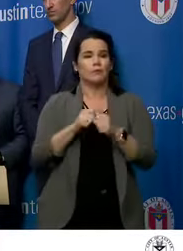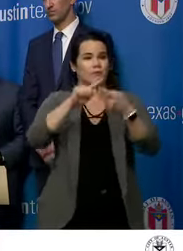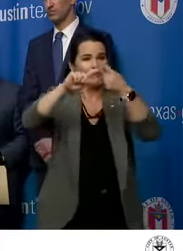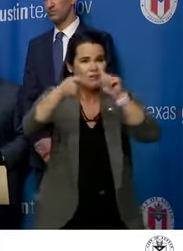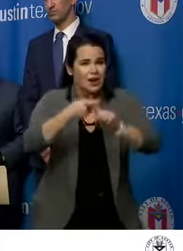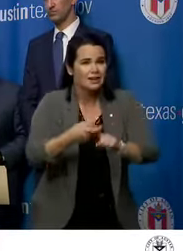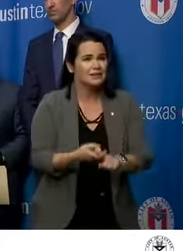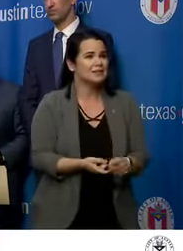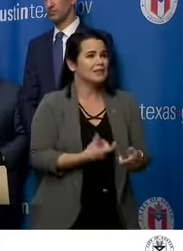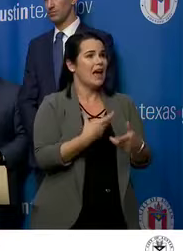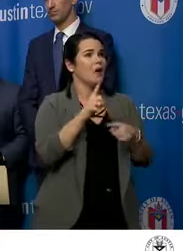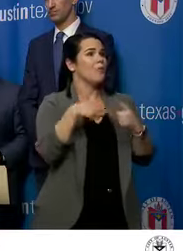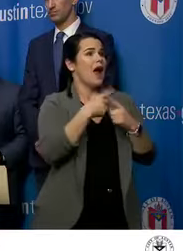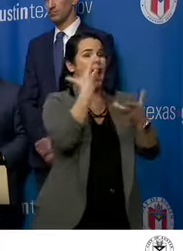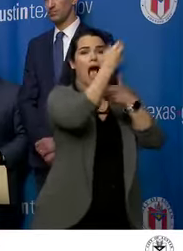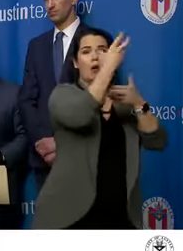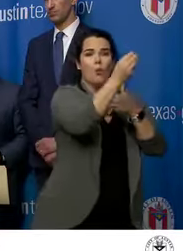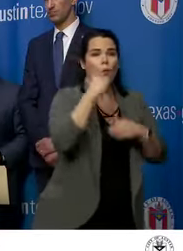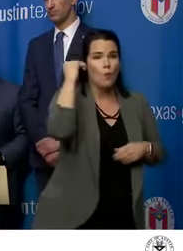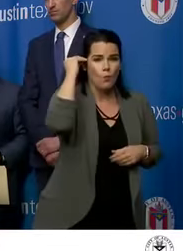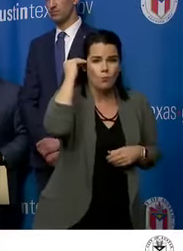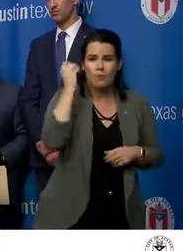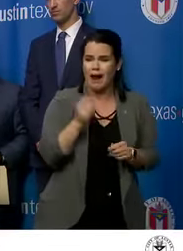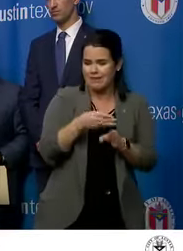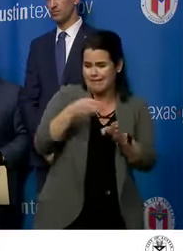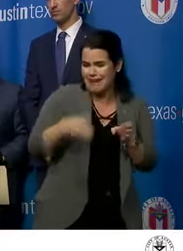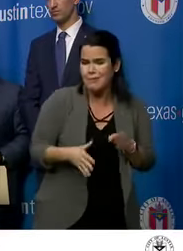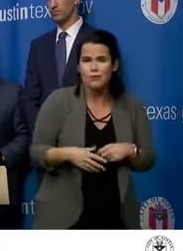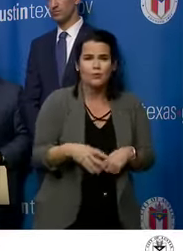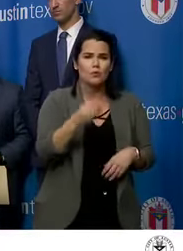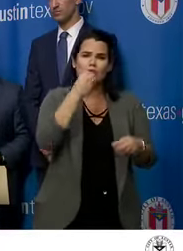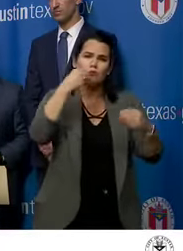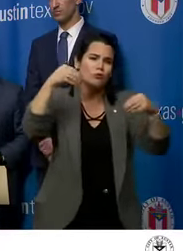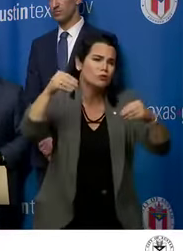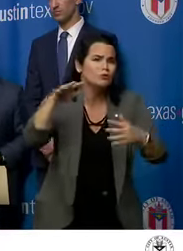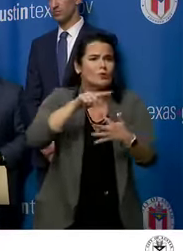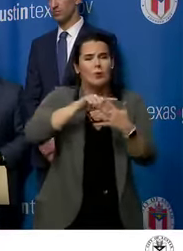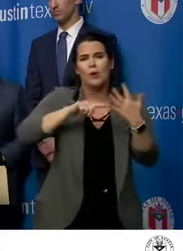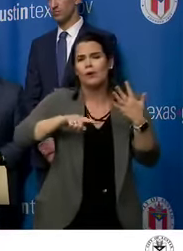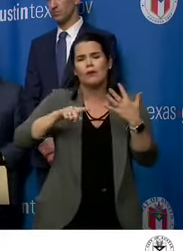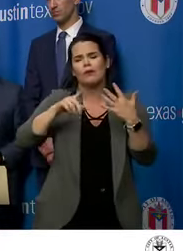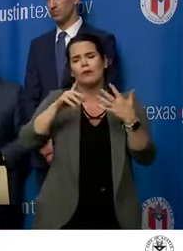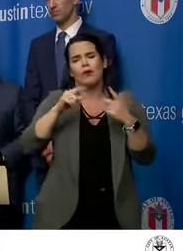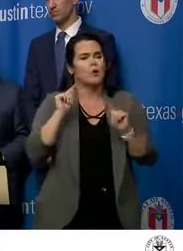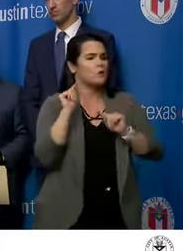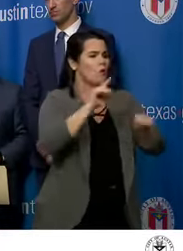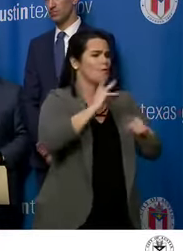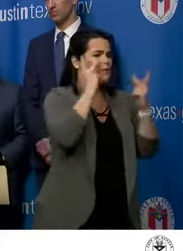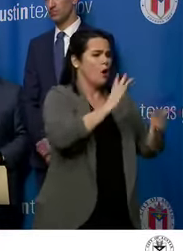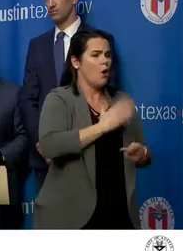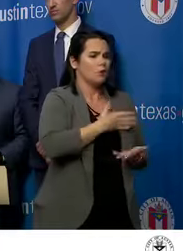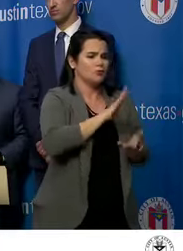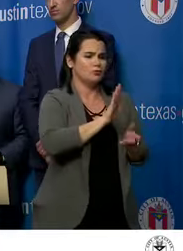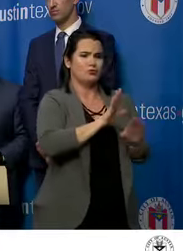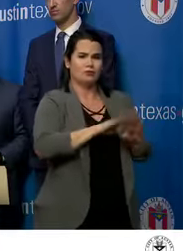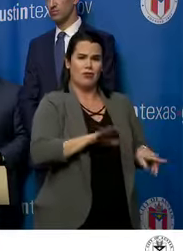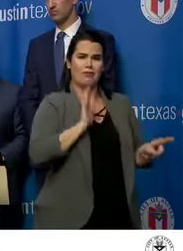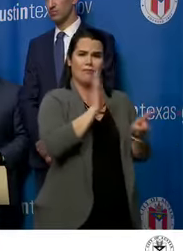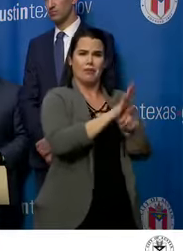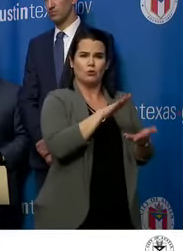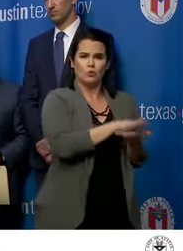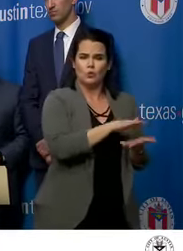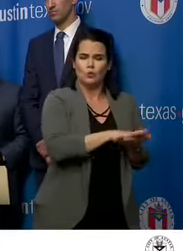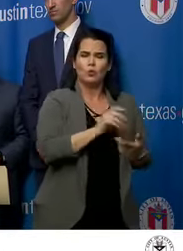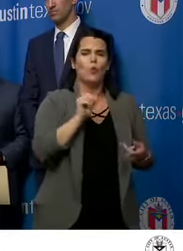-workers, and with our neighbors, whether we're in the grocery store, whether we are at our child's school, or whether we're in our